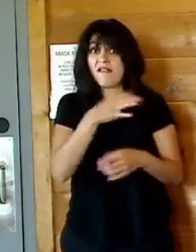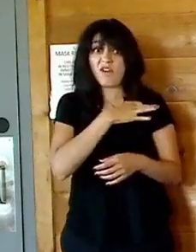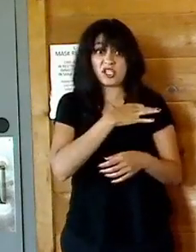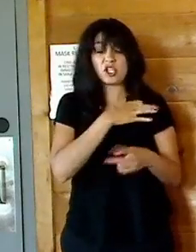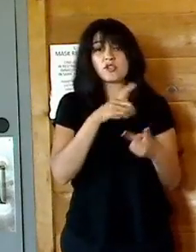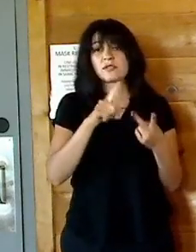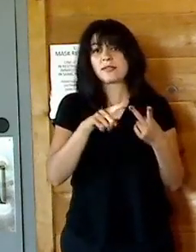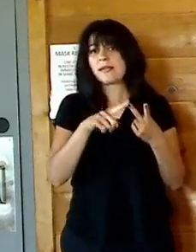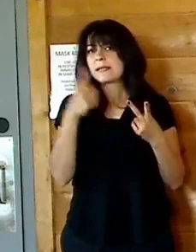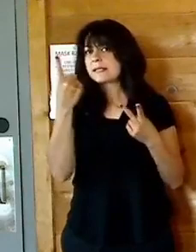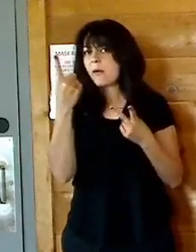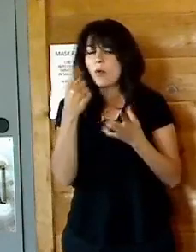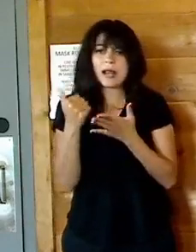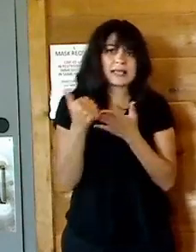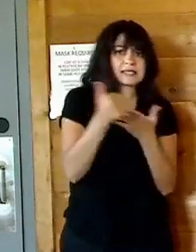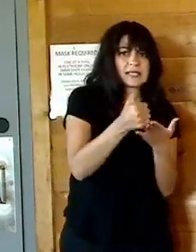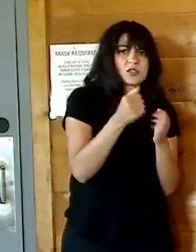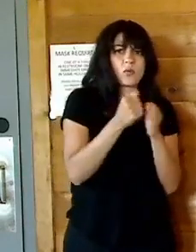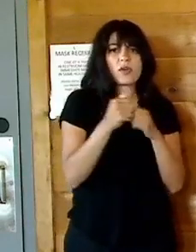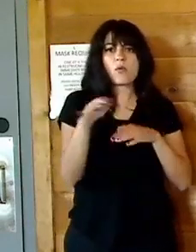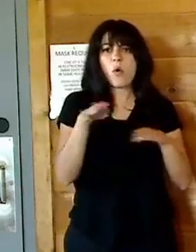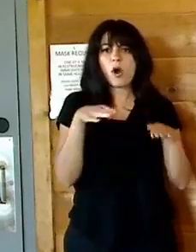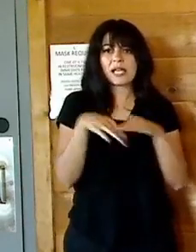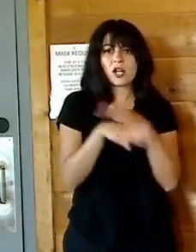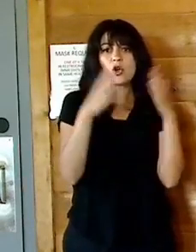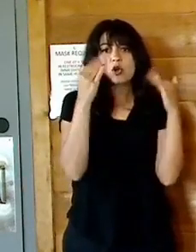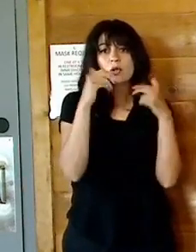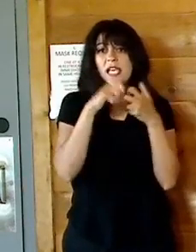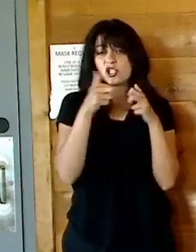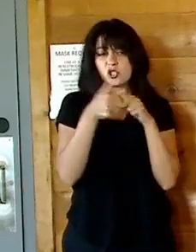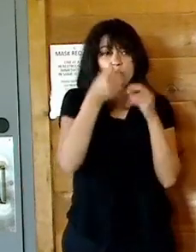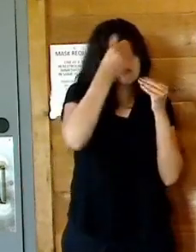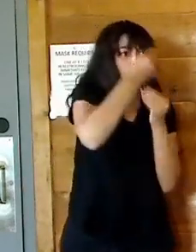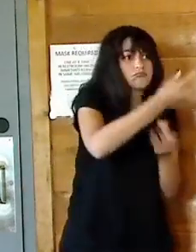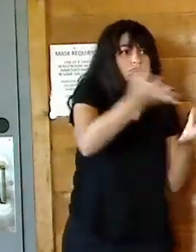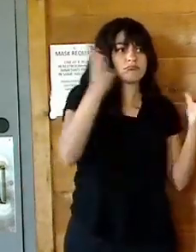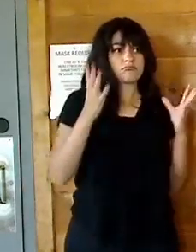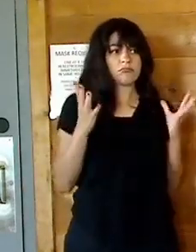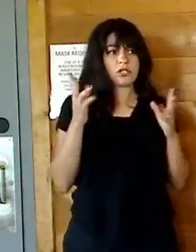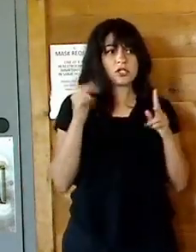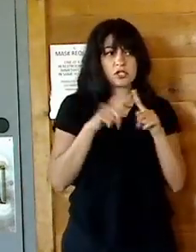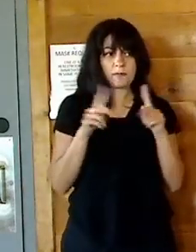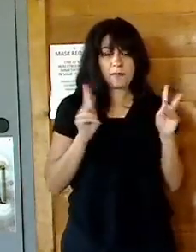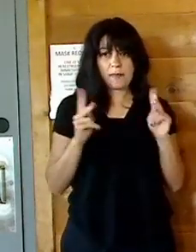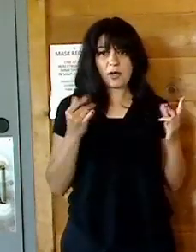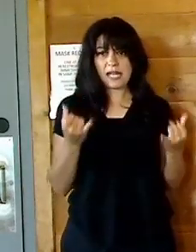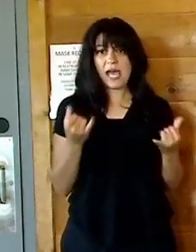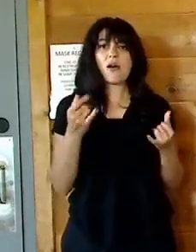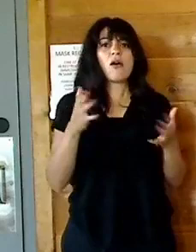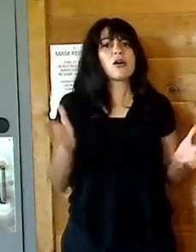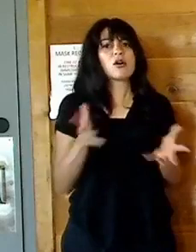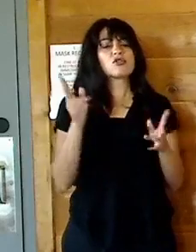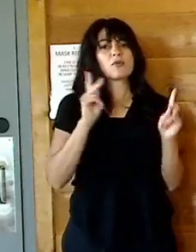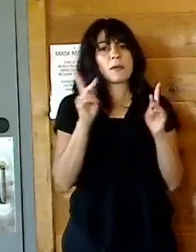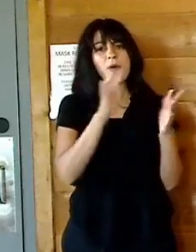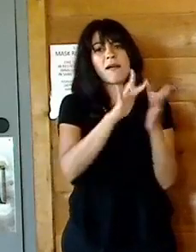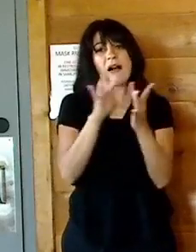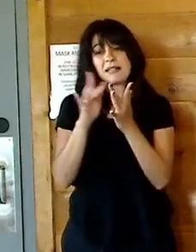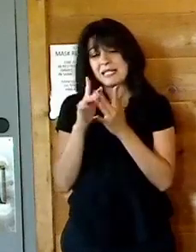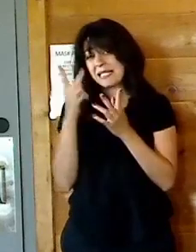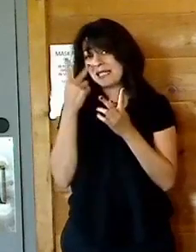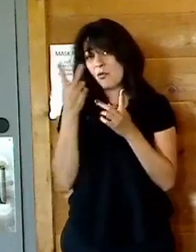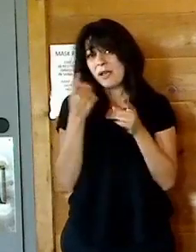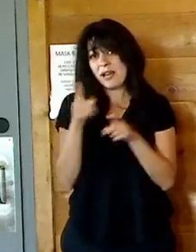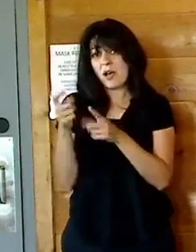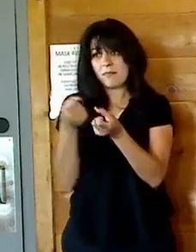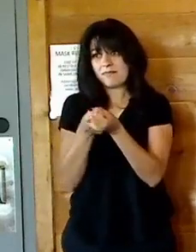looking for someone to assist with the walk-in cooler issue. Yes. We'll put the word out. Well, we are putting the word out. And we'll encourage people to reach out and we'll see what we can